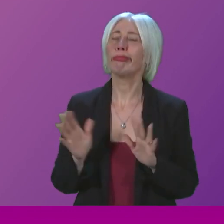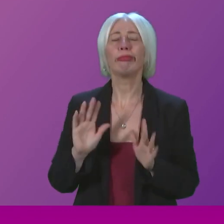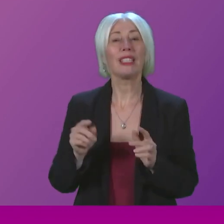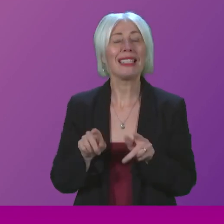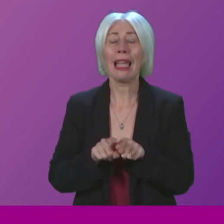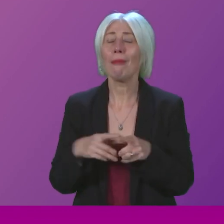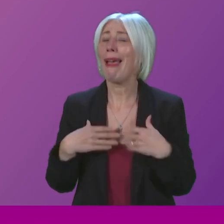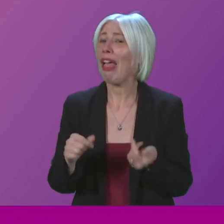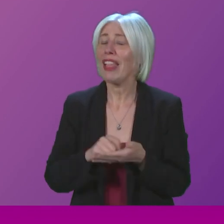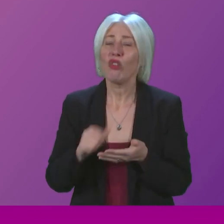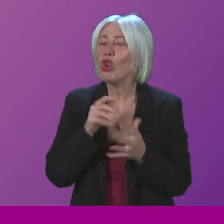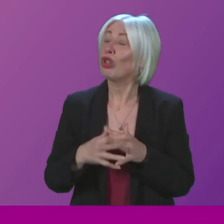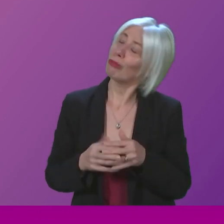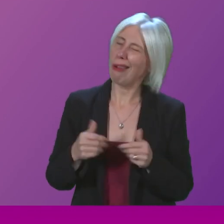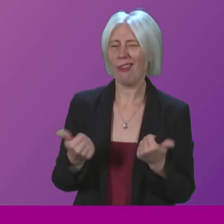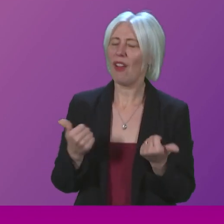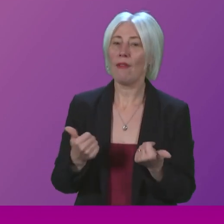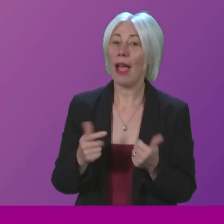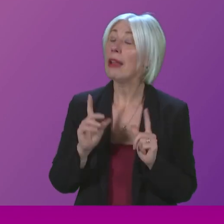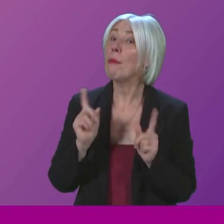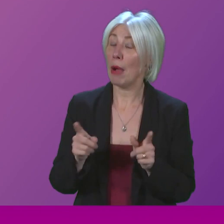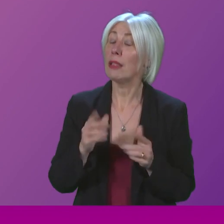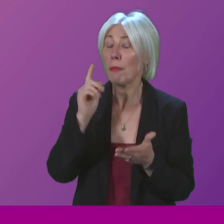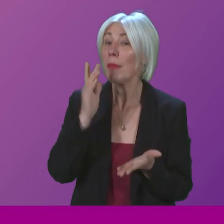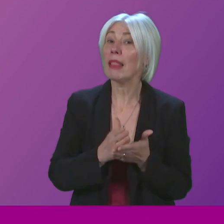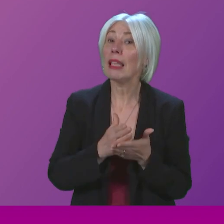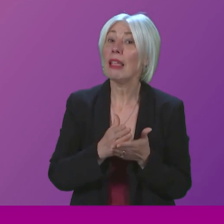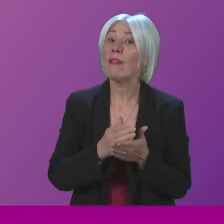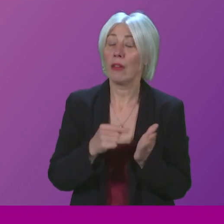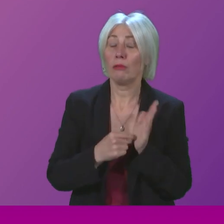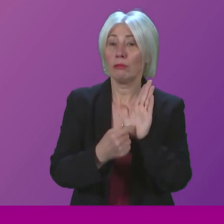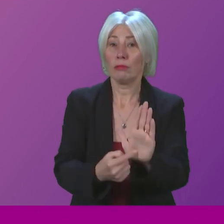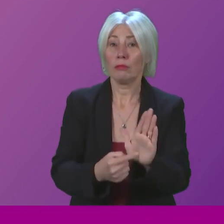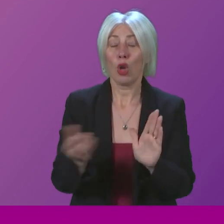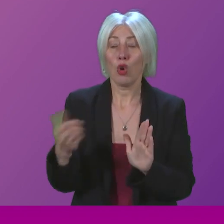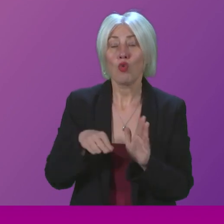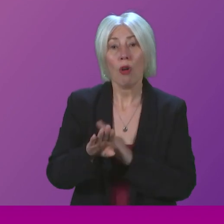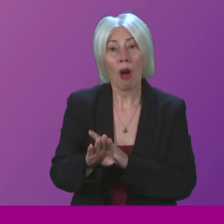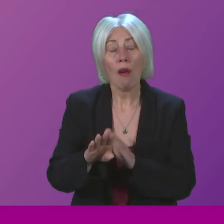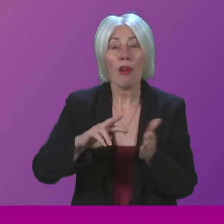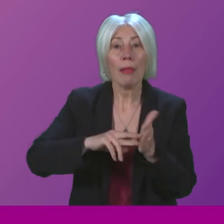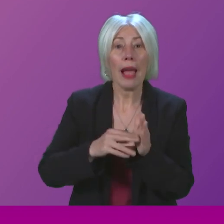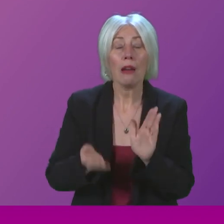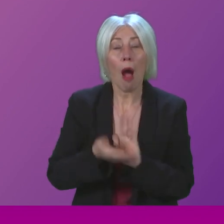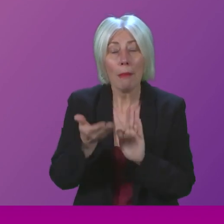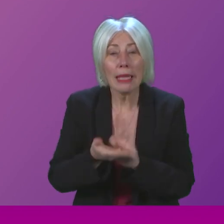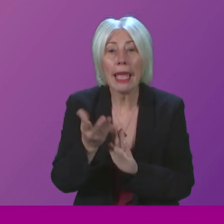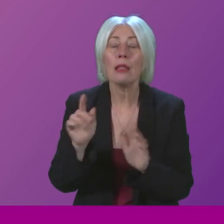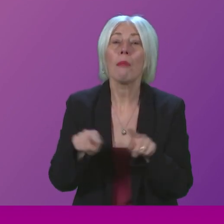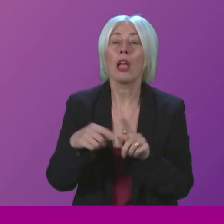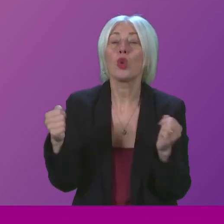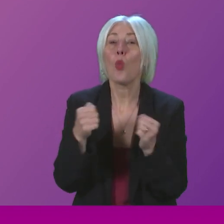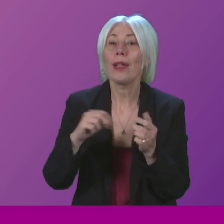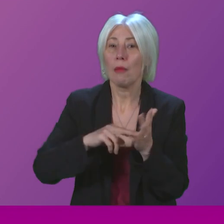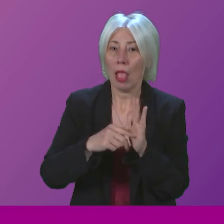complacent, yes, we do believe that the measures he set out in terms of the recovery plan update and indeed the winter plan will make a